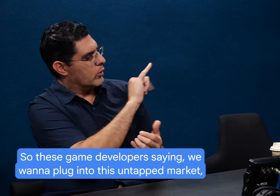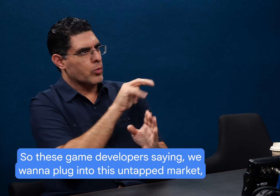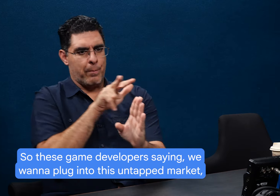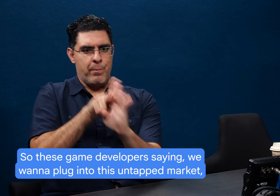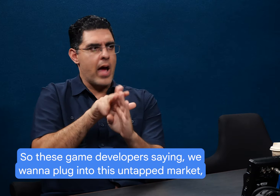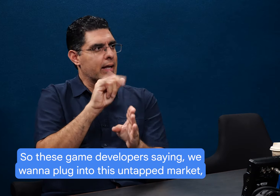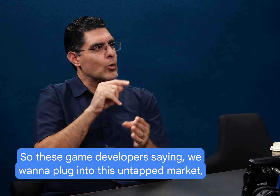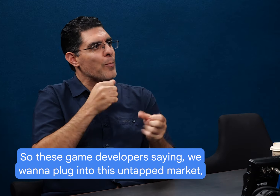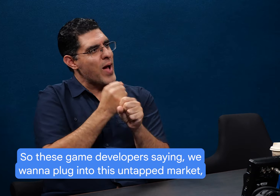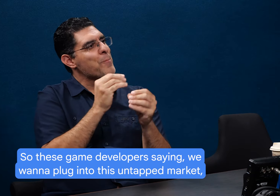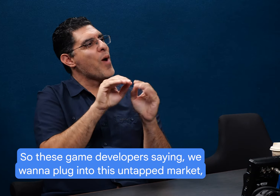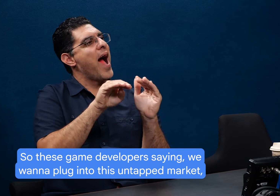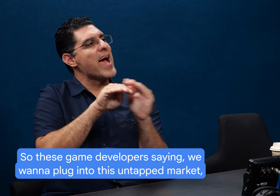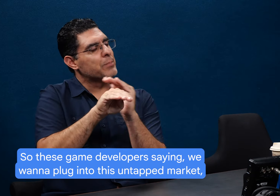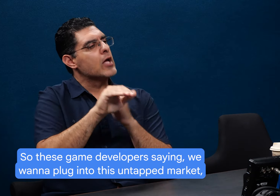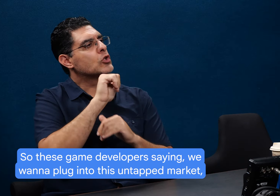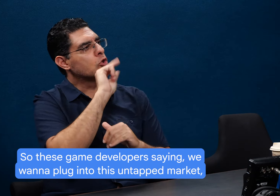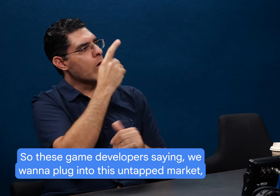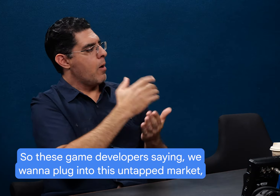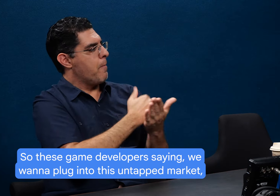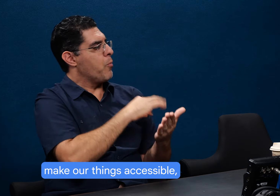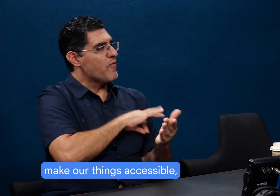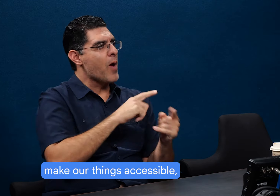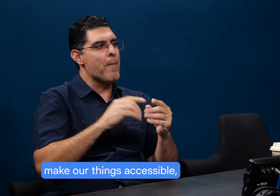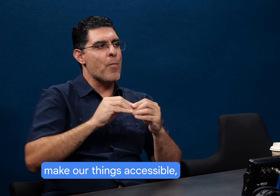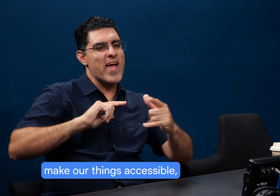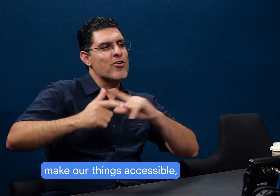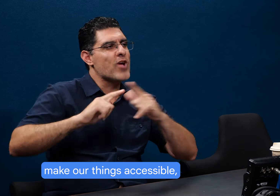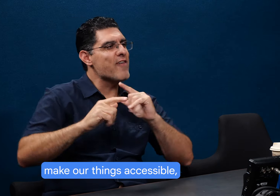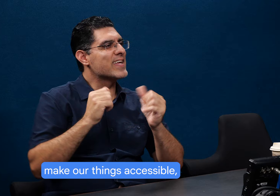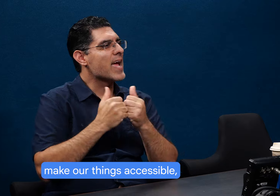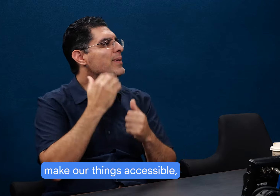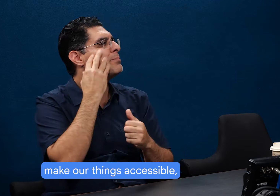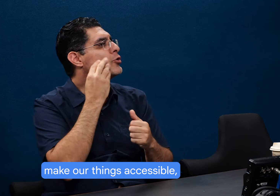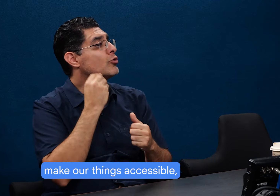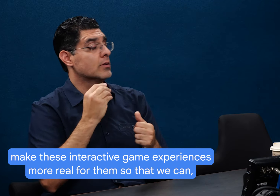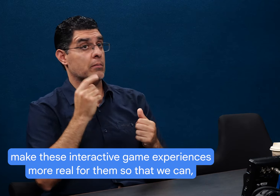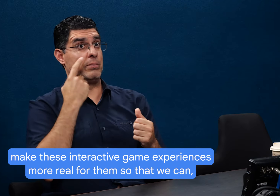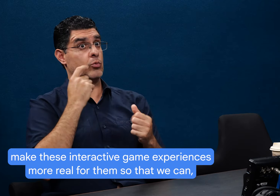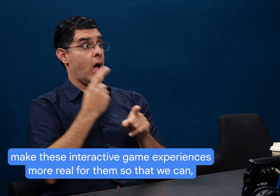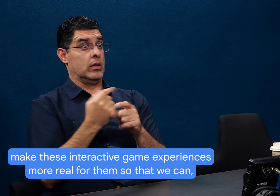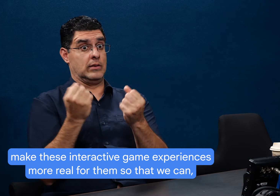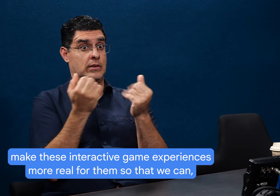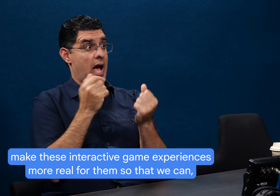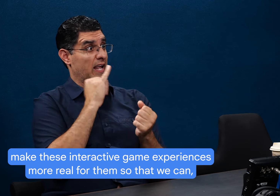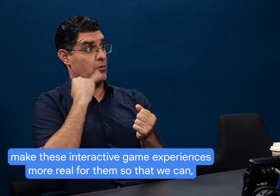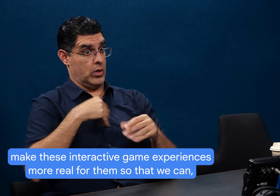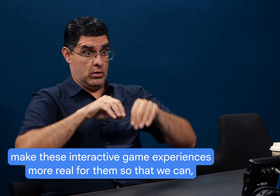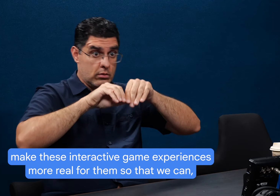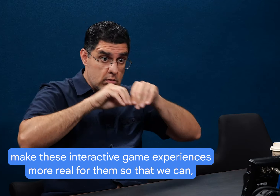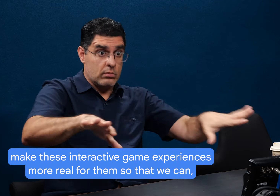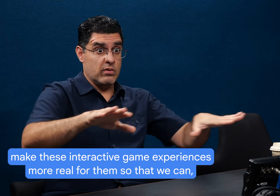So these game developers say, we want to plug into this untapped market, make our things accessible, uh, make these interactive game